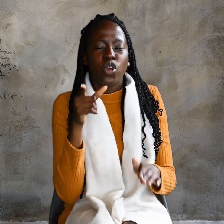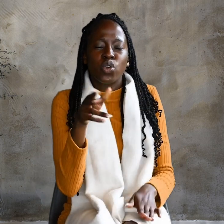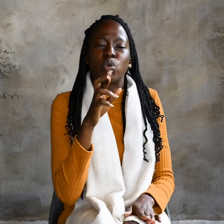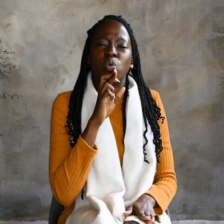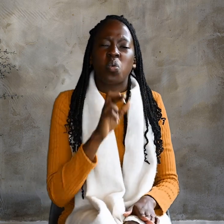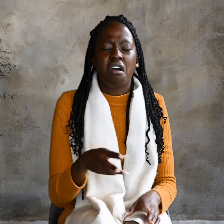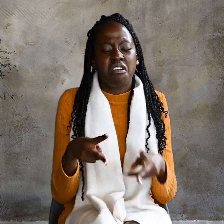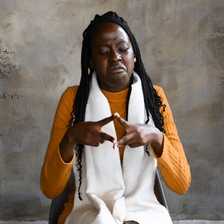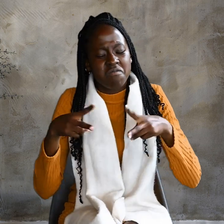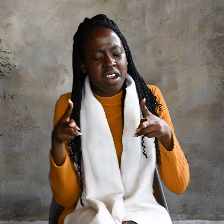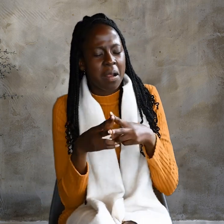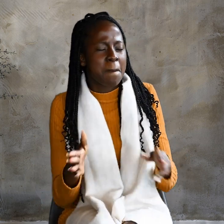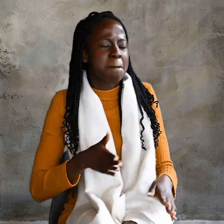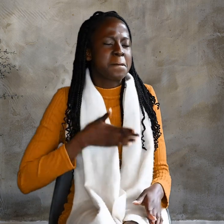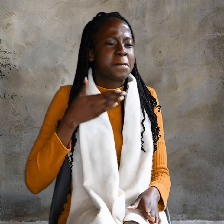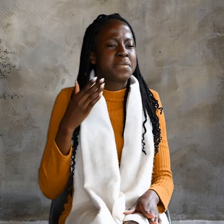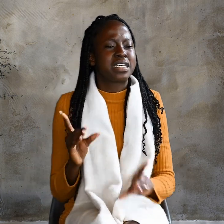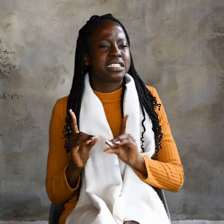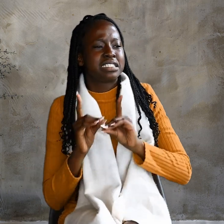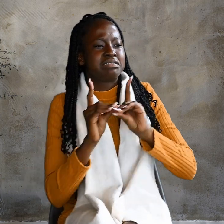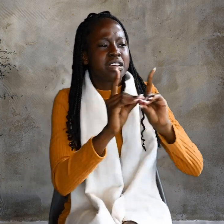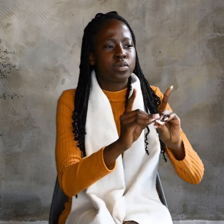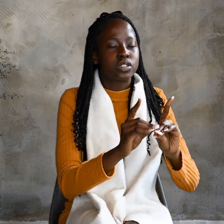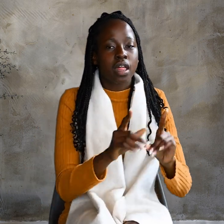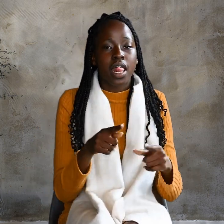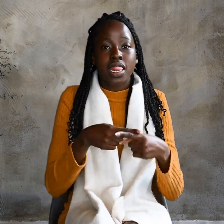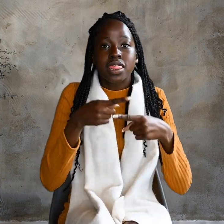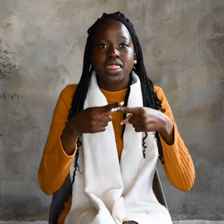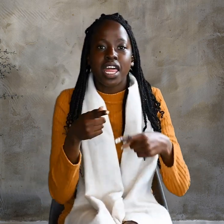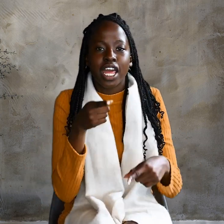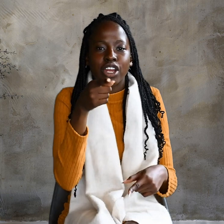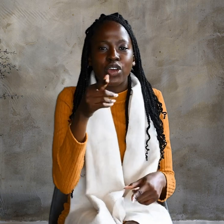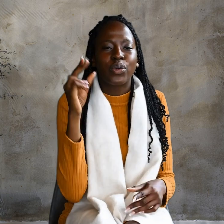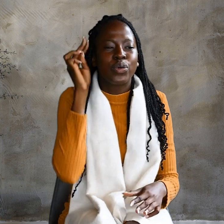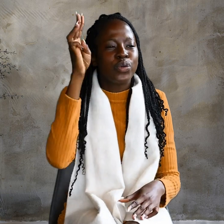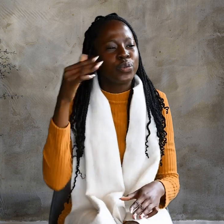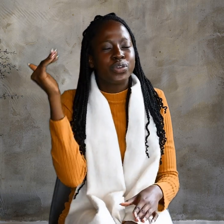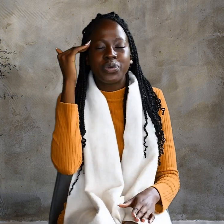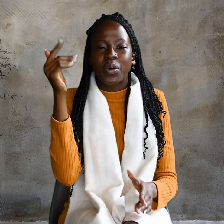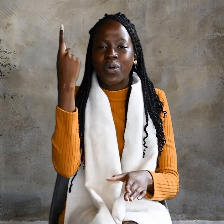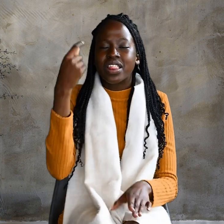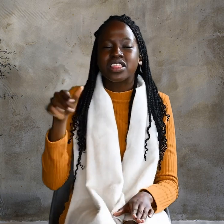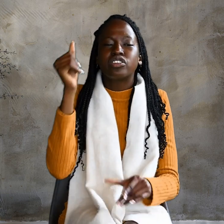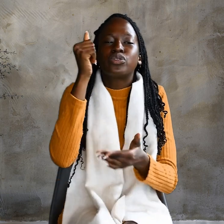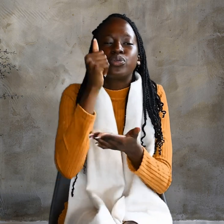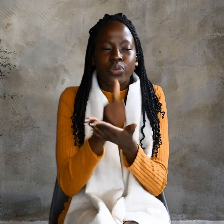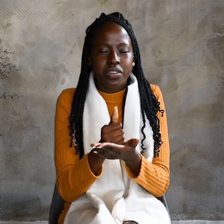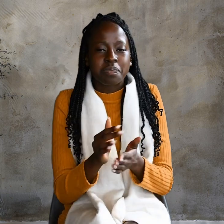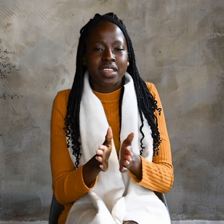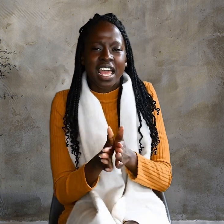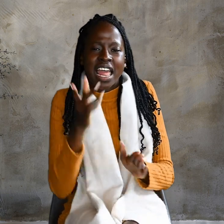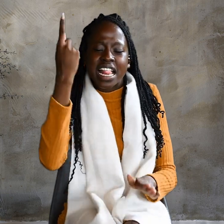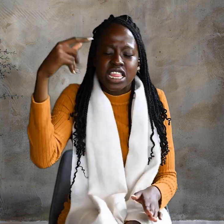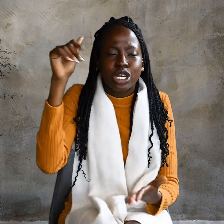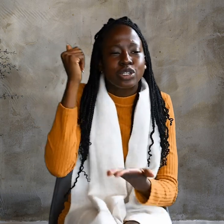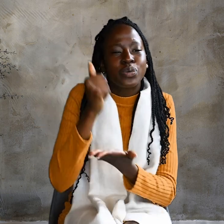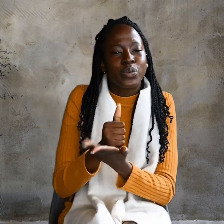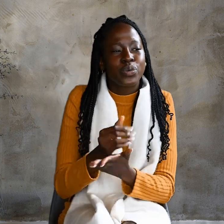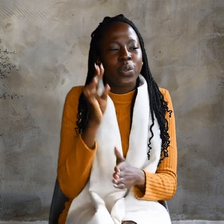You are really my disciples. Then you will know the truth, And the truth